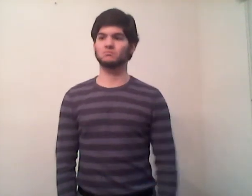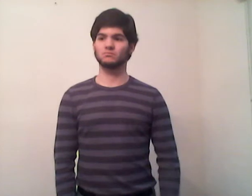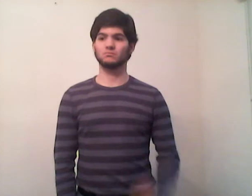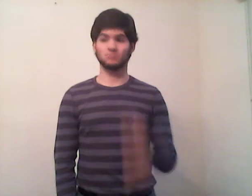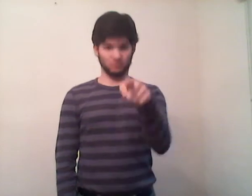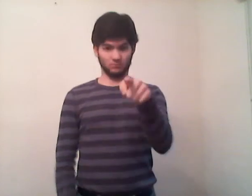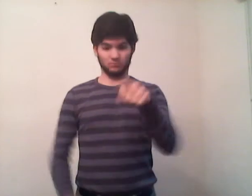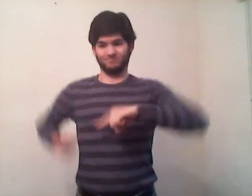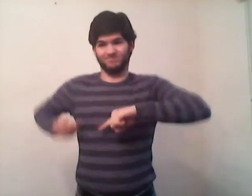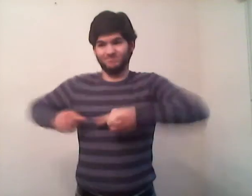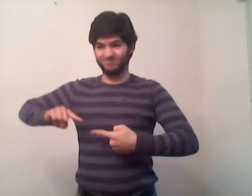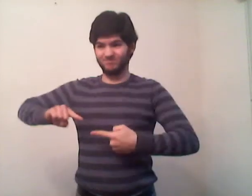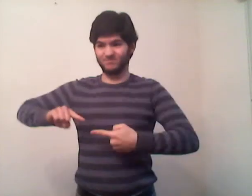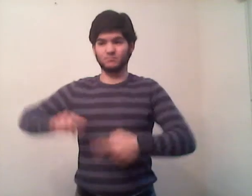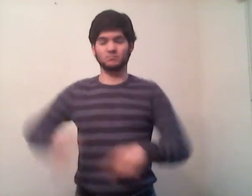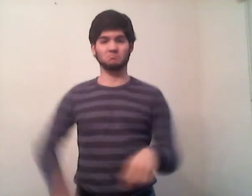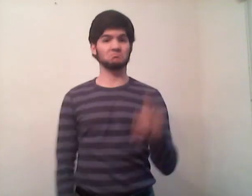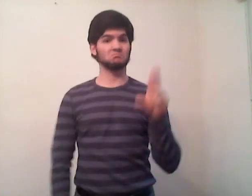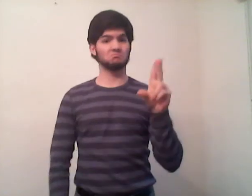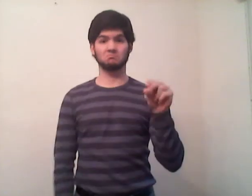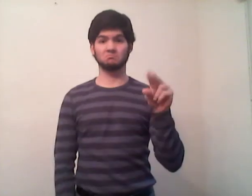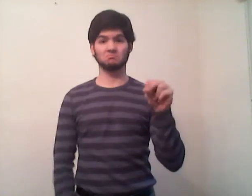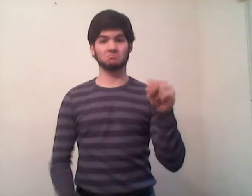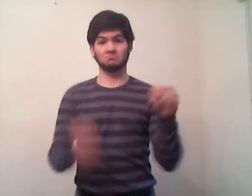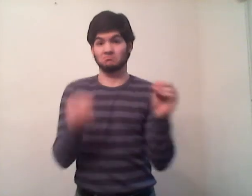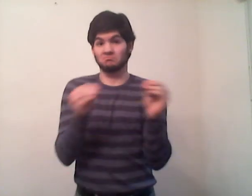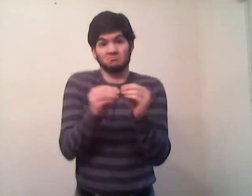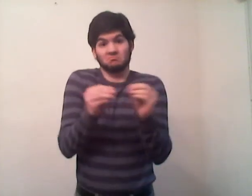doesn't take you apart anymore